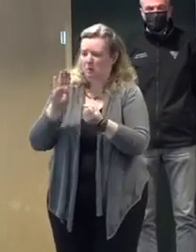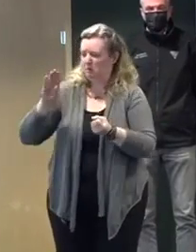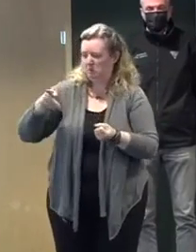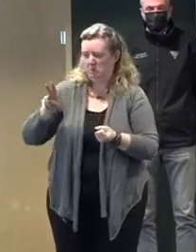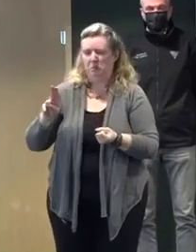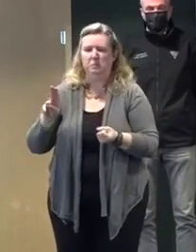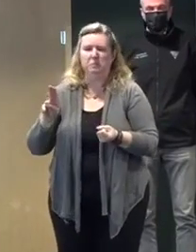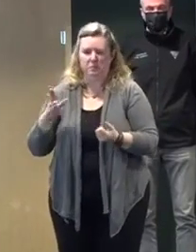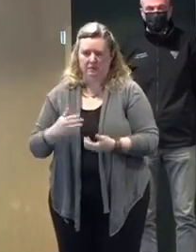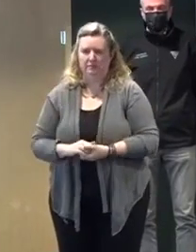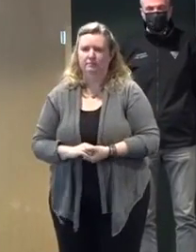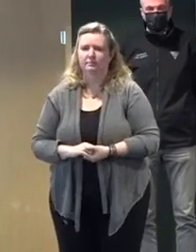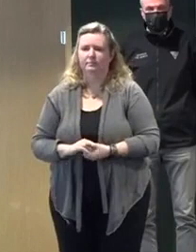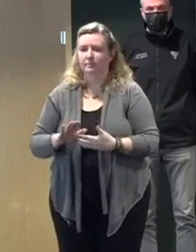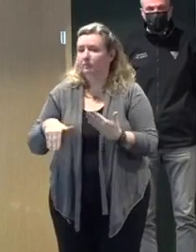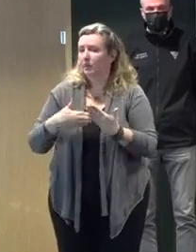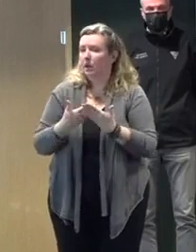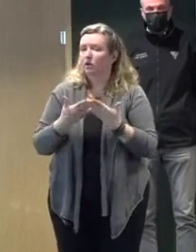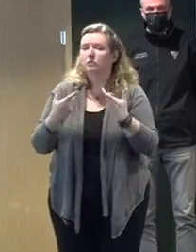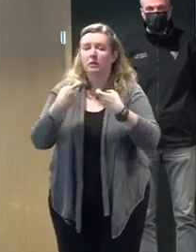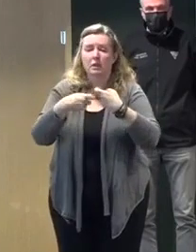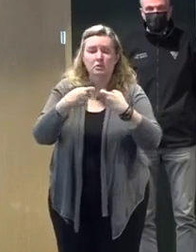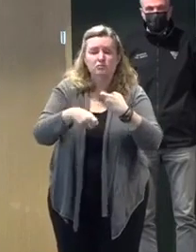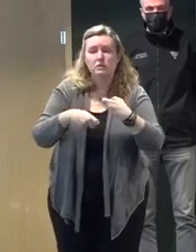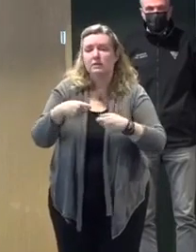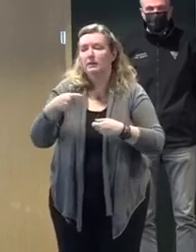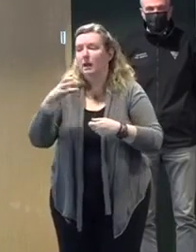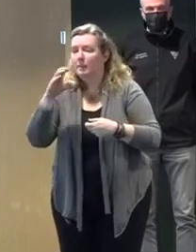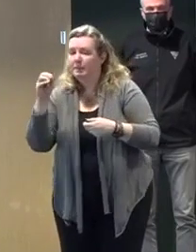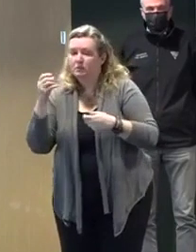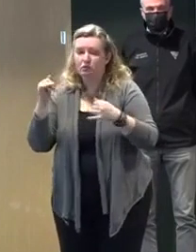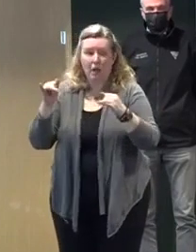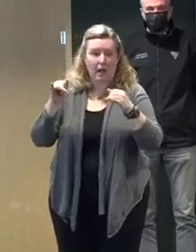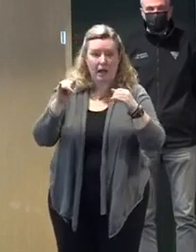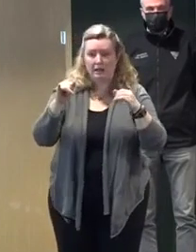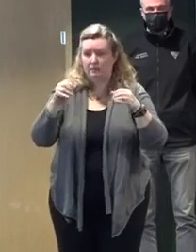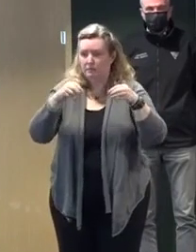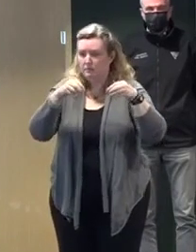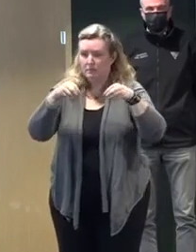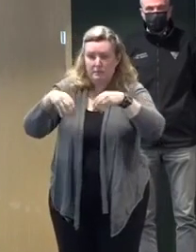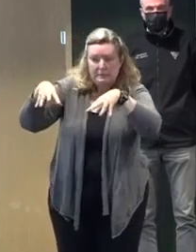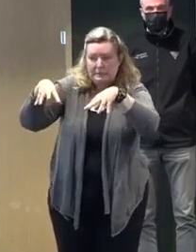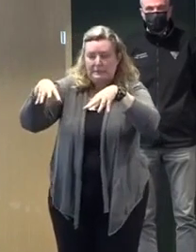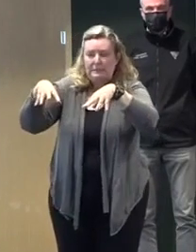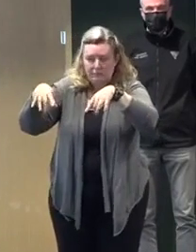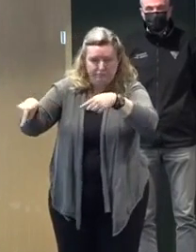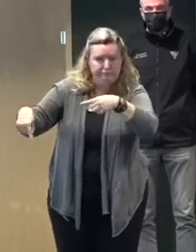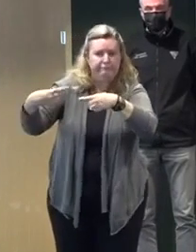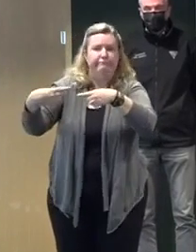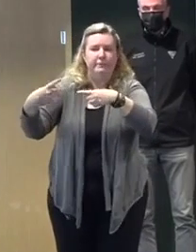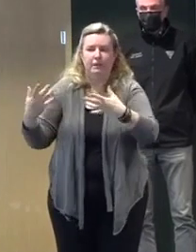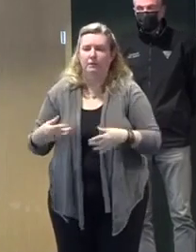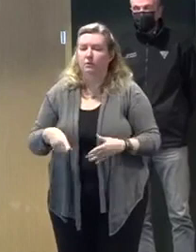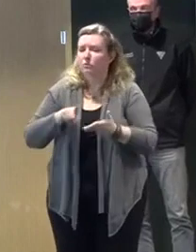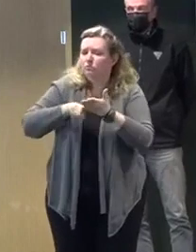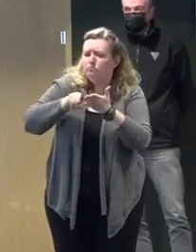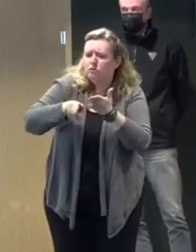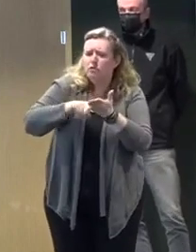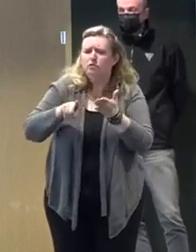companies in trying to restore power. We have checked our pumping stations and our generators